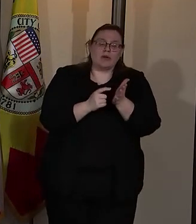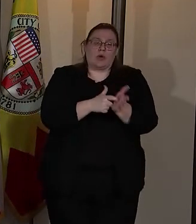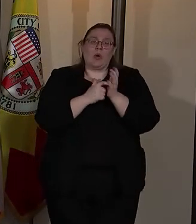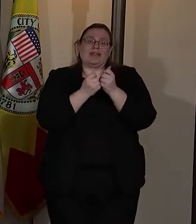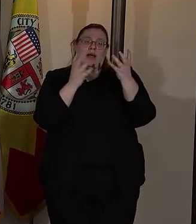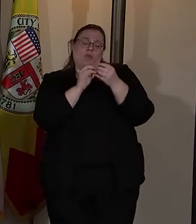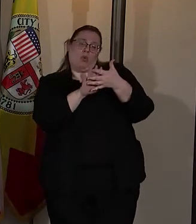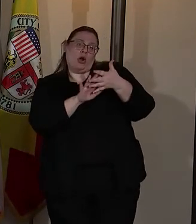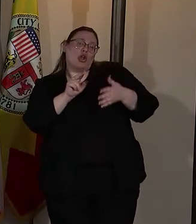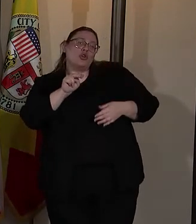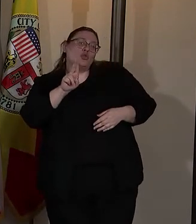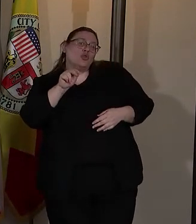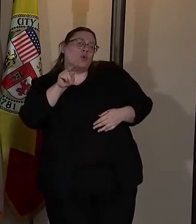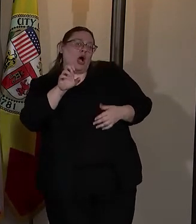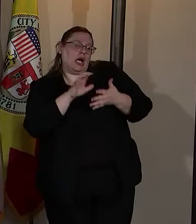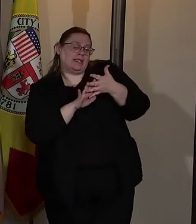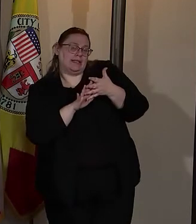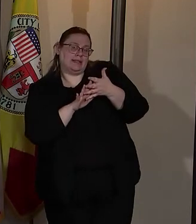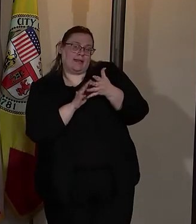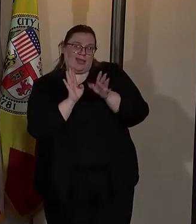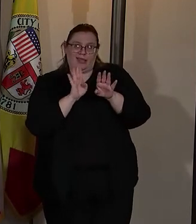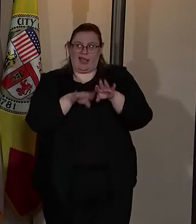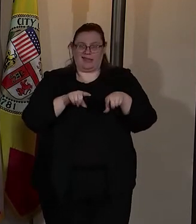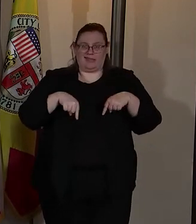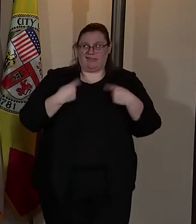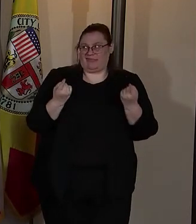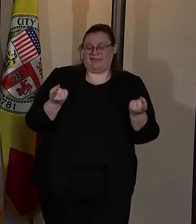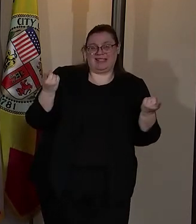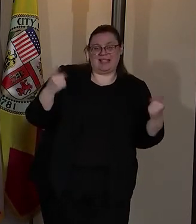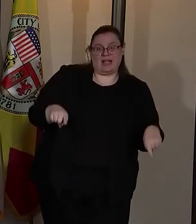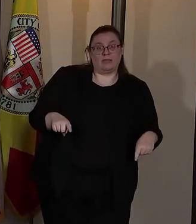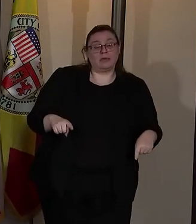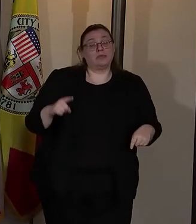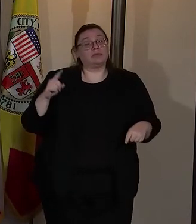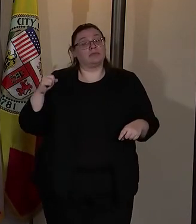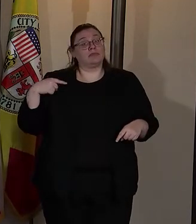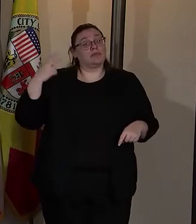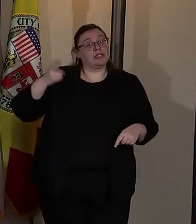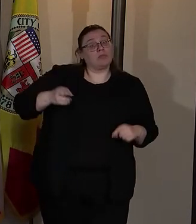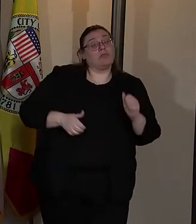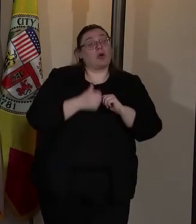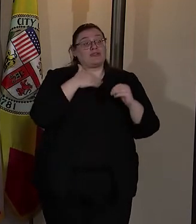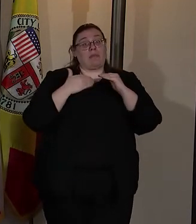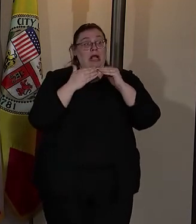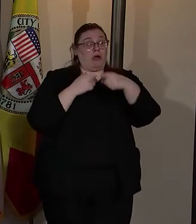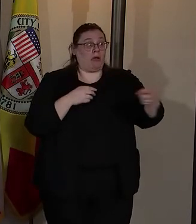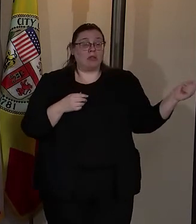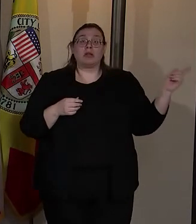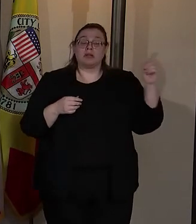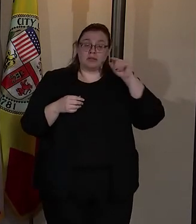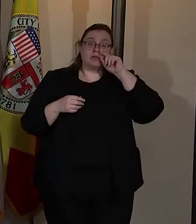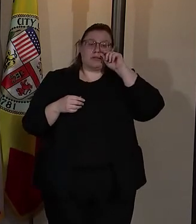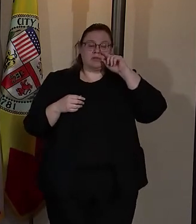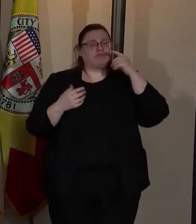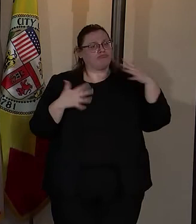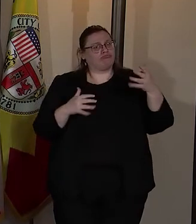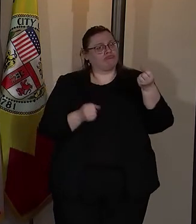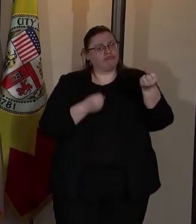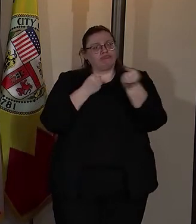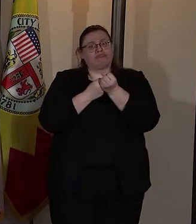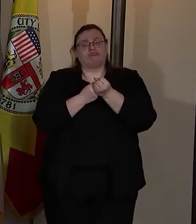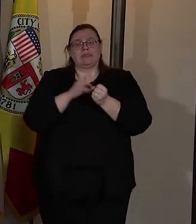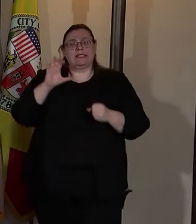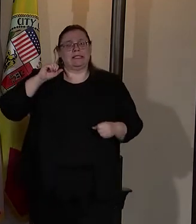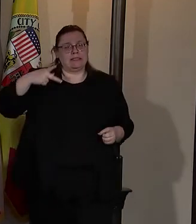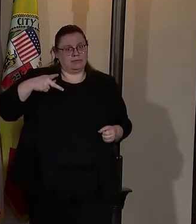much more nuance and we've contributed thus far. Historically, most of my colleagues have been very, very supportive of the community safety